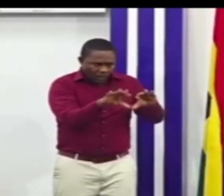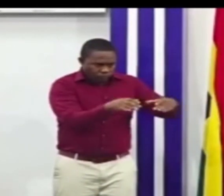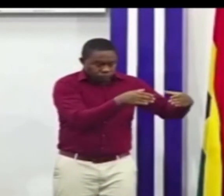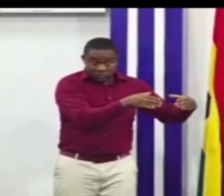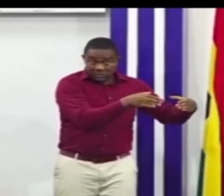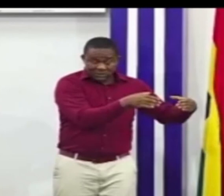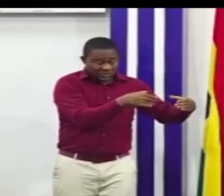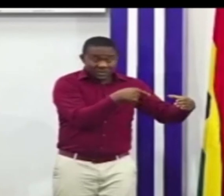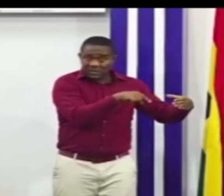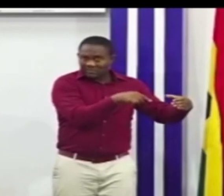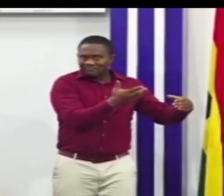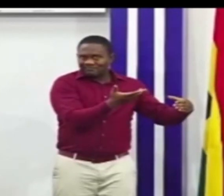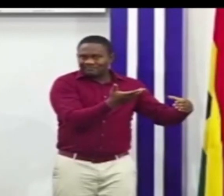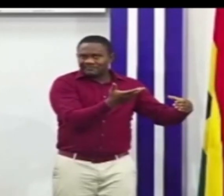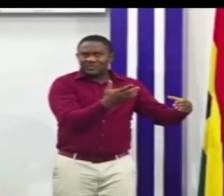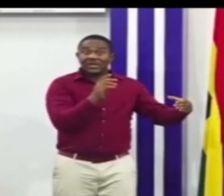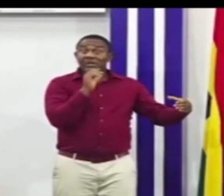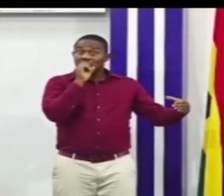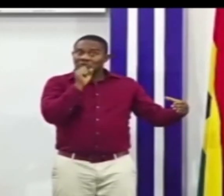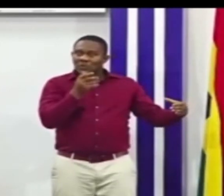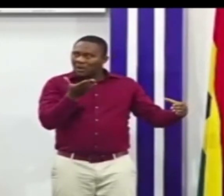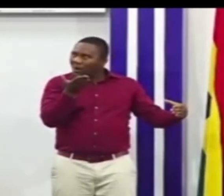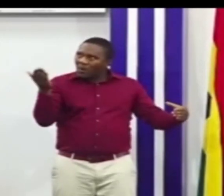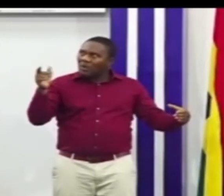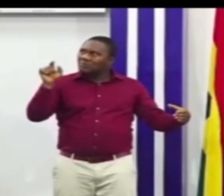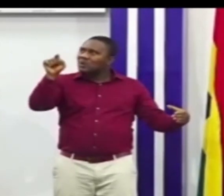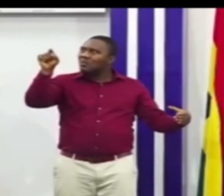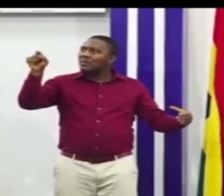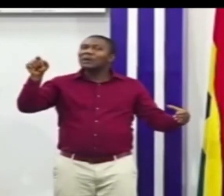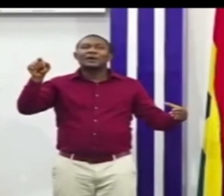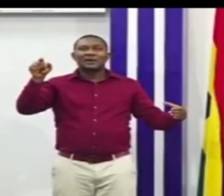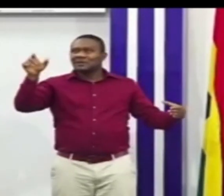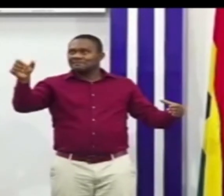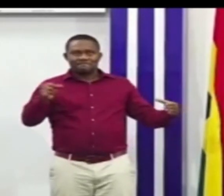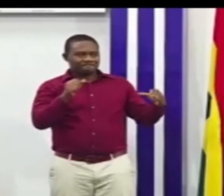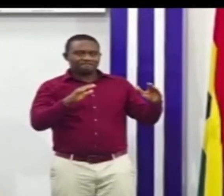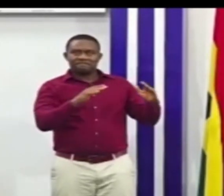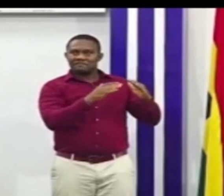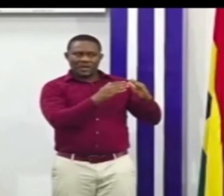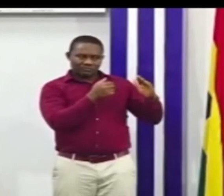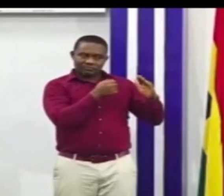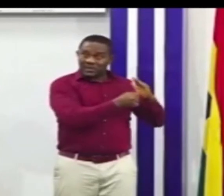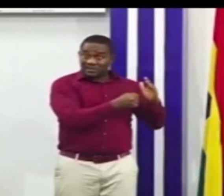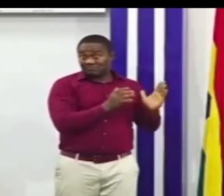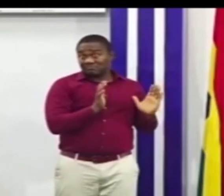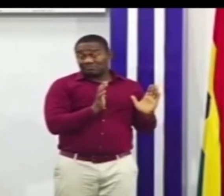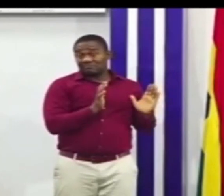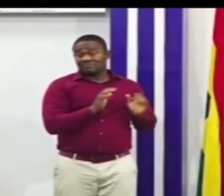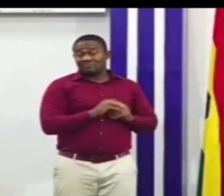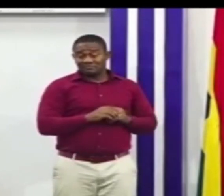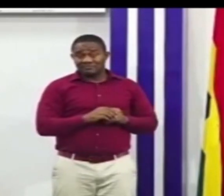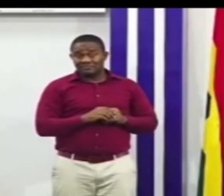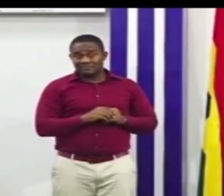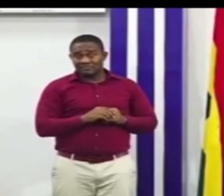them in isolation to make sure our communities are as safe as possible based on this if we wait